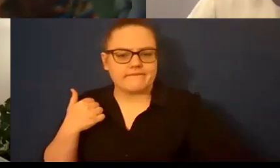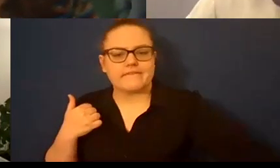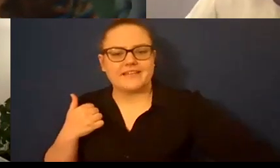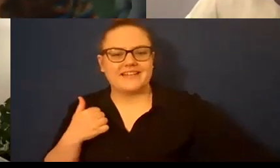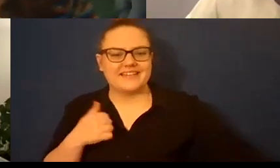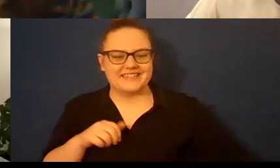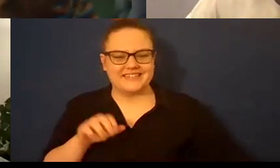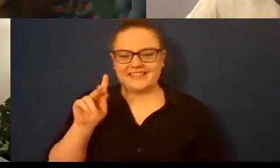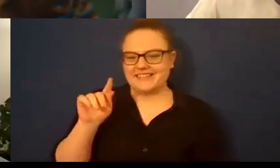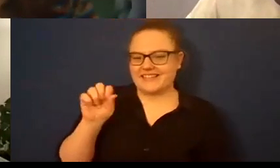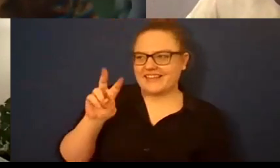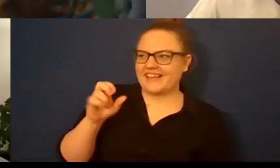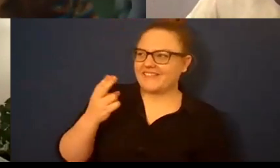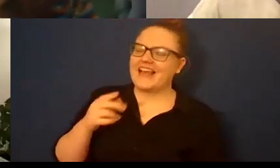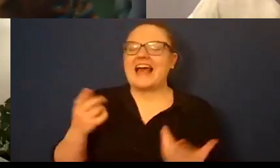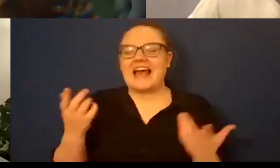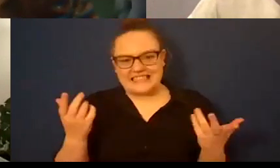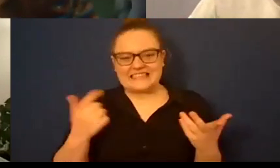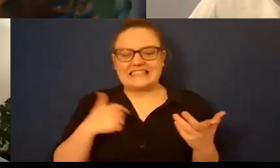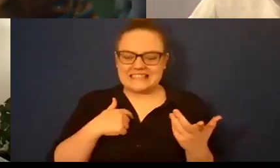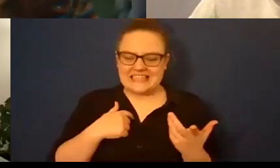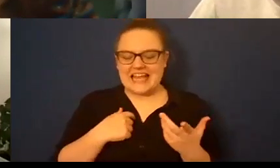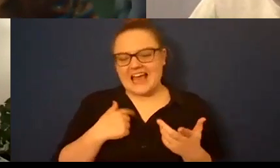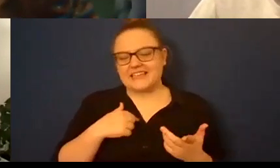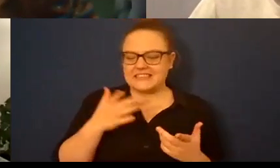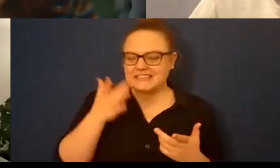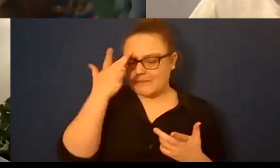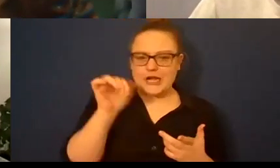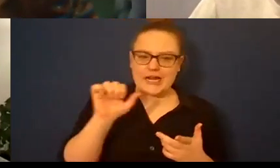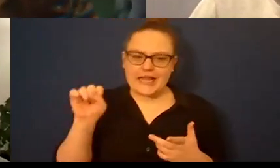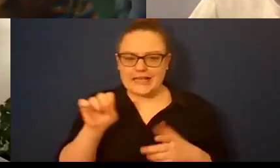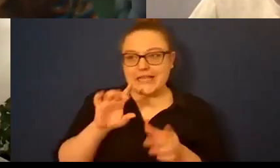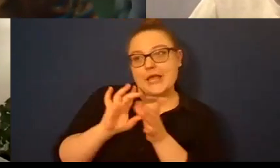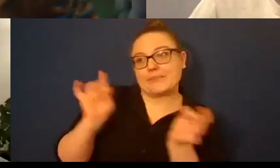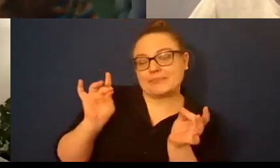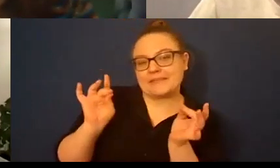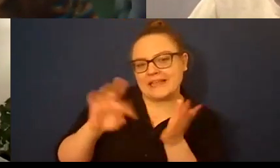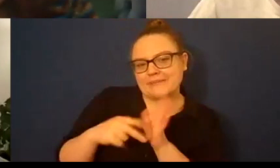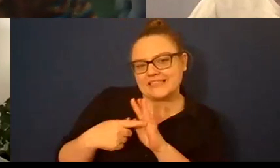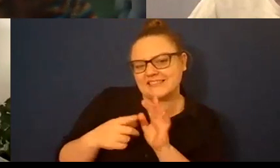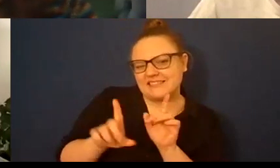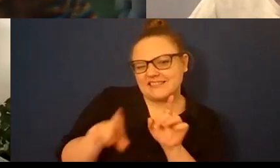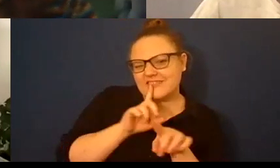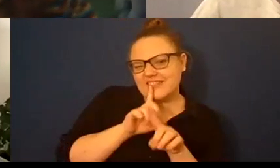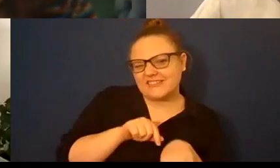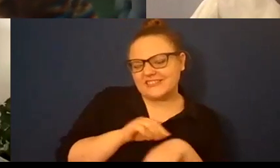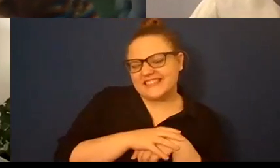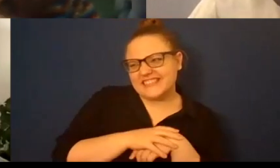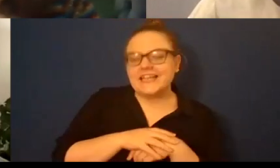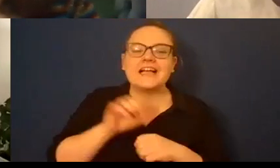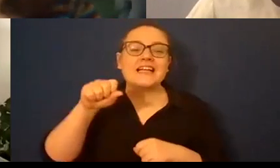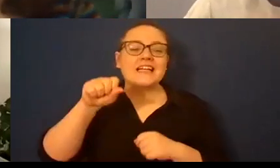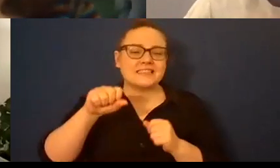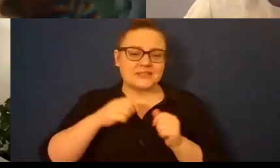kind of brought that on myself uh by being a smartass um I uh yeah I mean I wrote my first